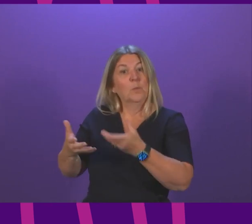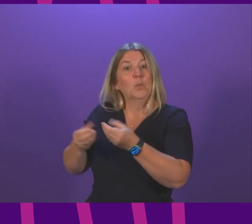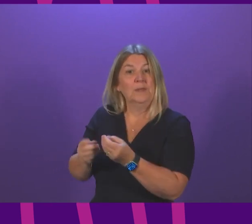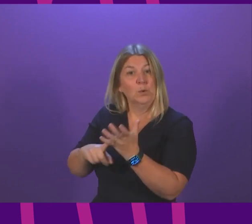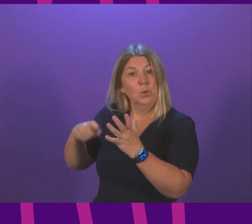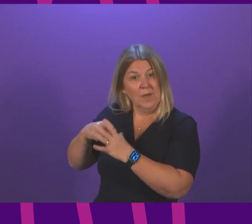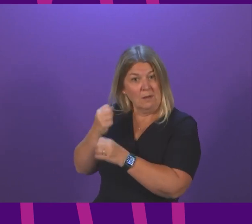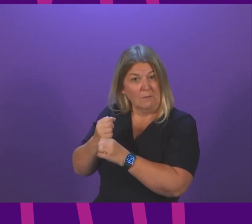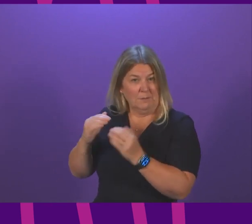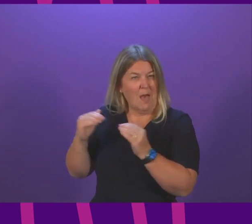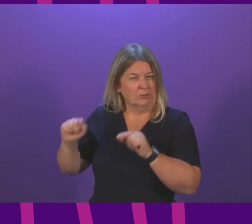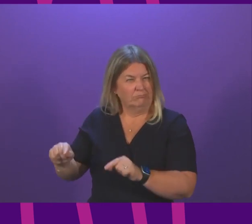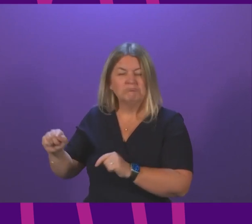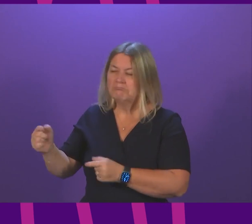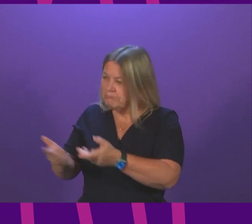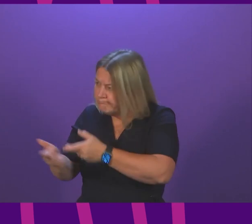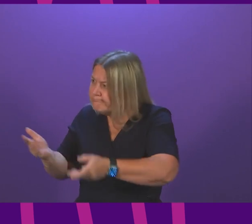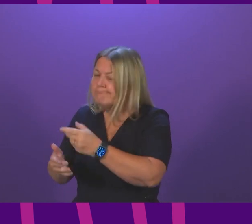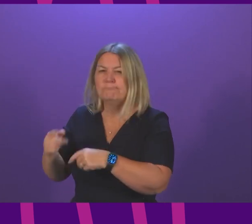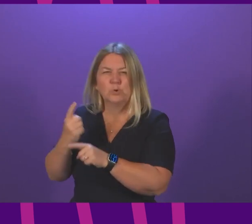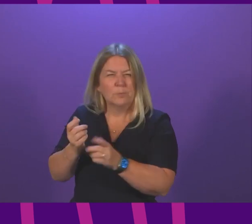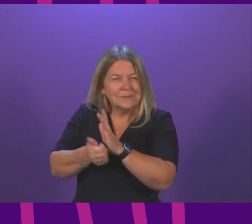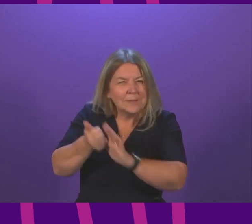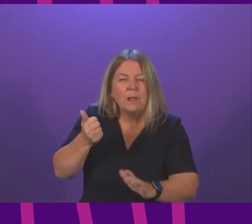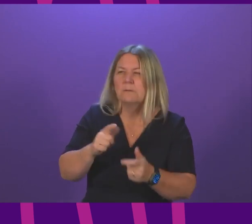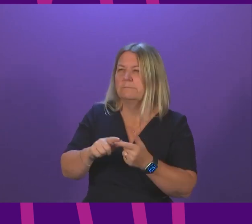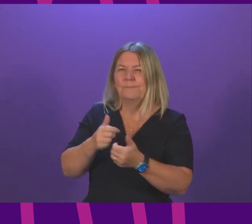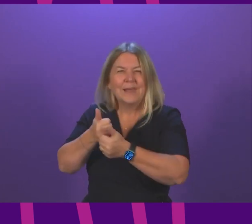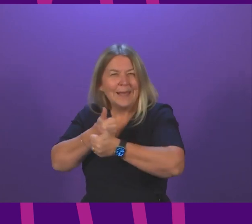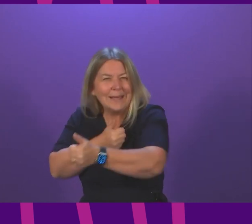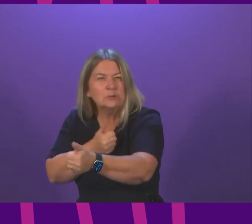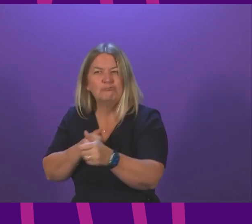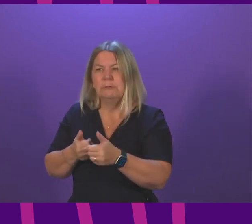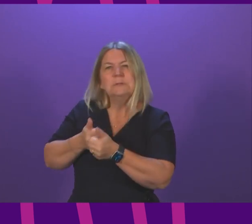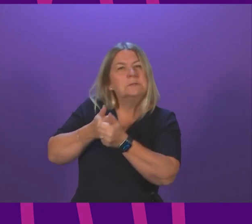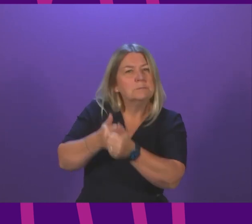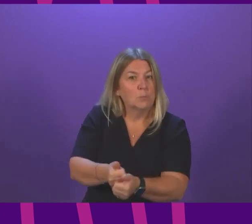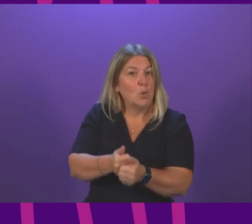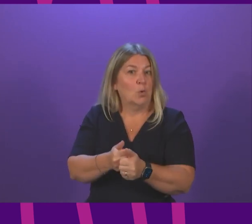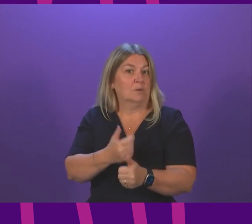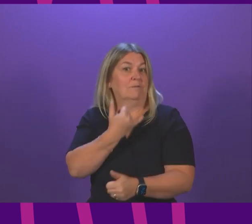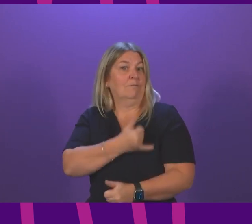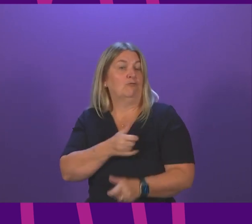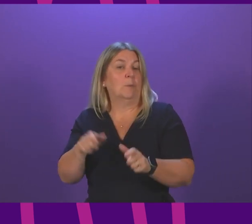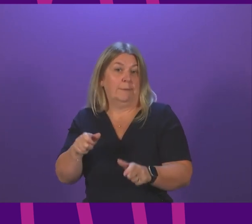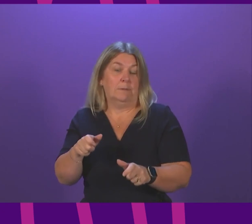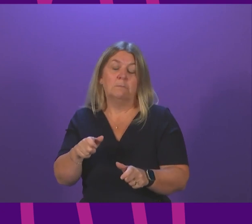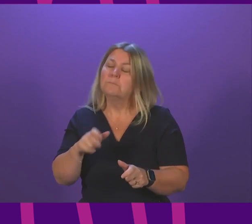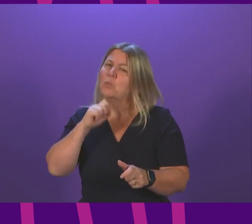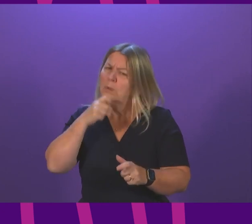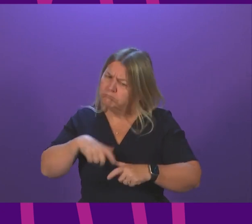week where he pressed for further UK government action on skills industry and for support for the most vulnerable and we intend to keep making that case